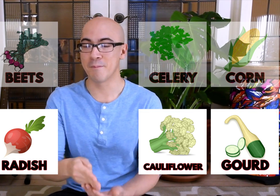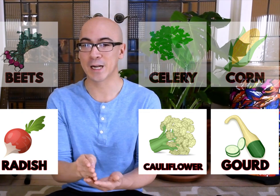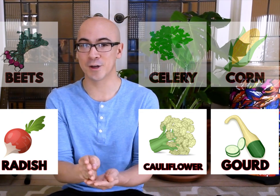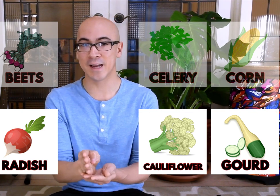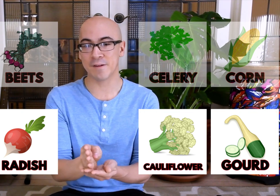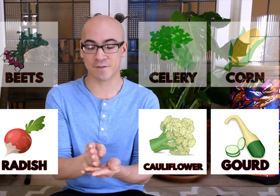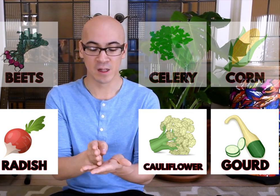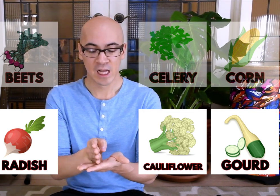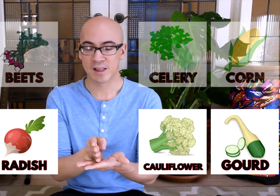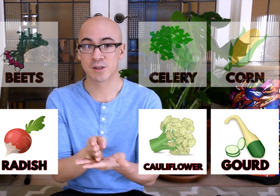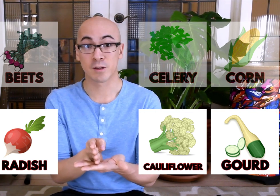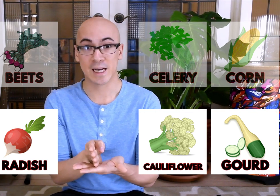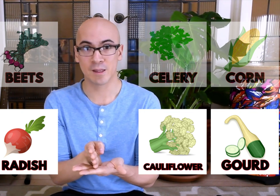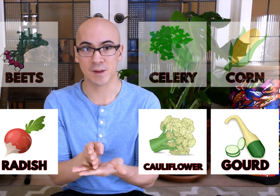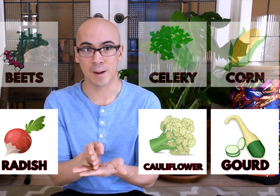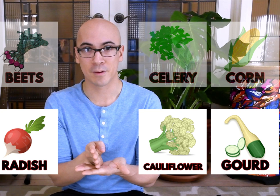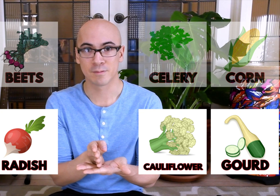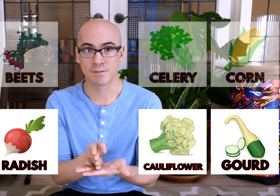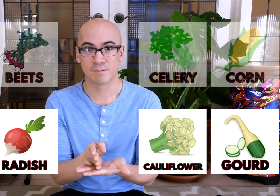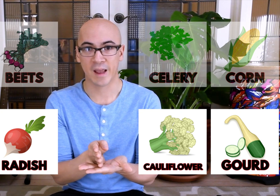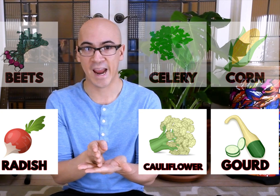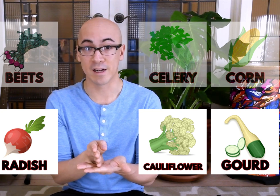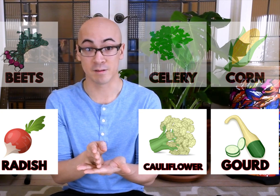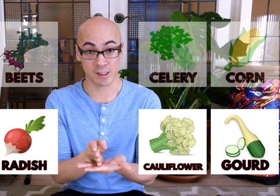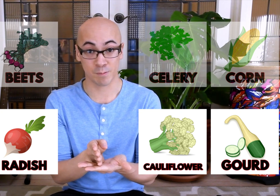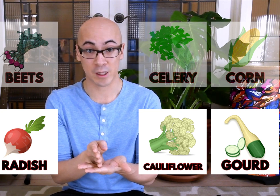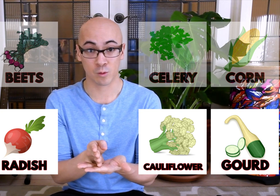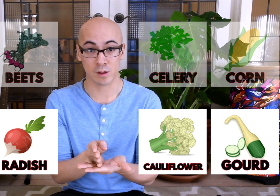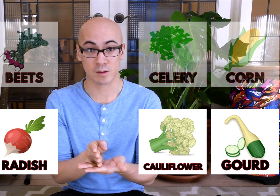imaginary knife. Let's go cut the beat up and speak the words.